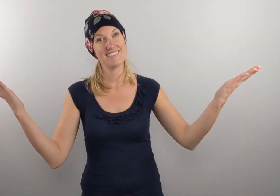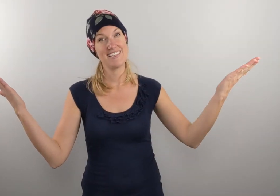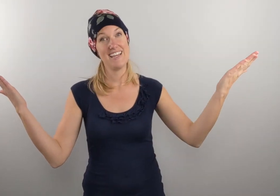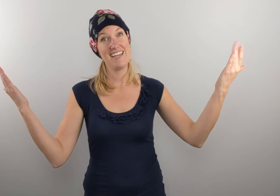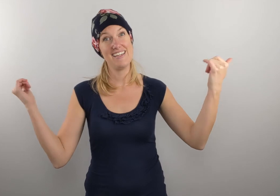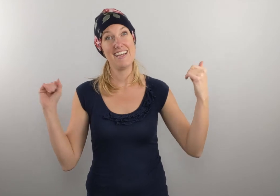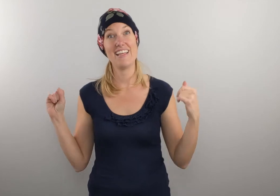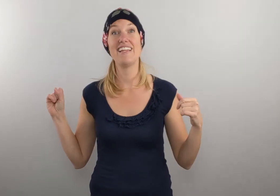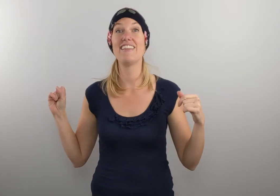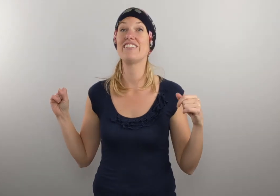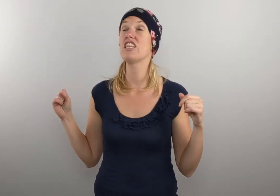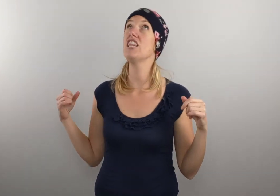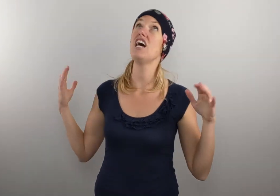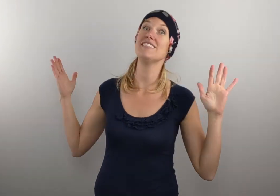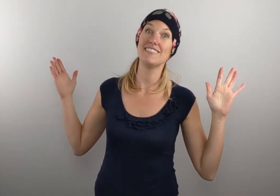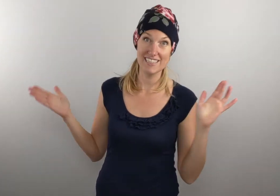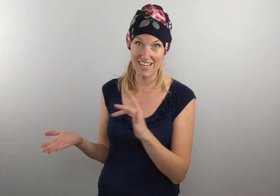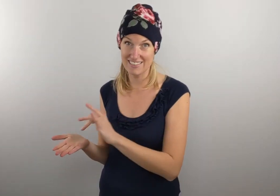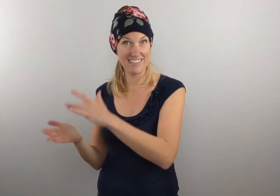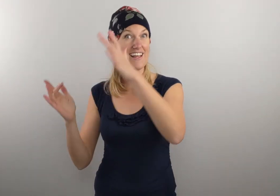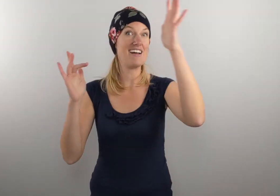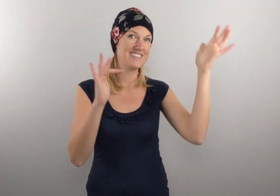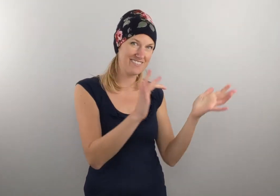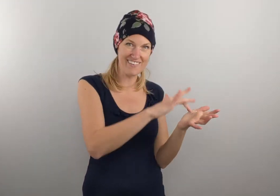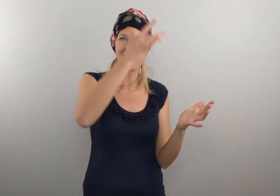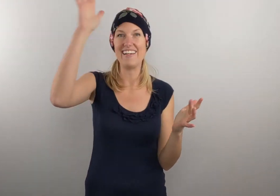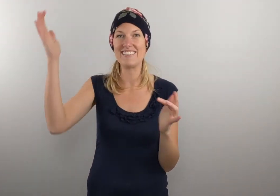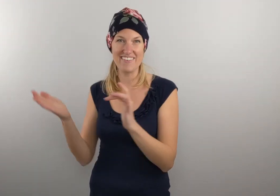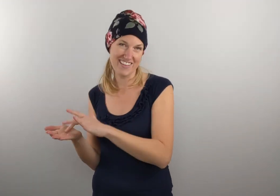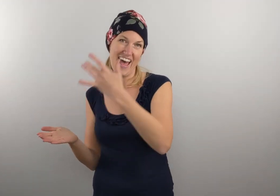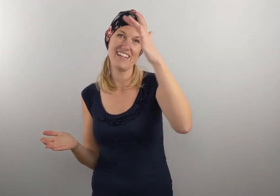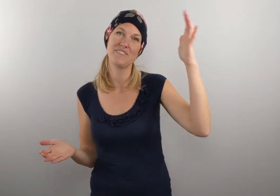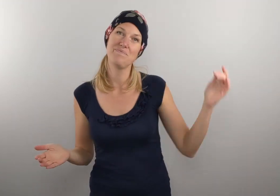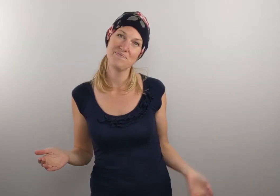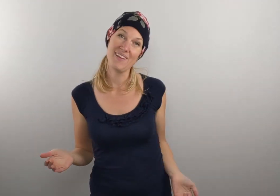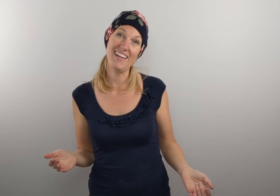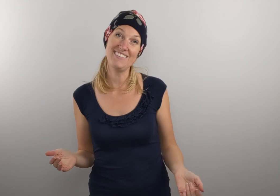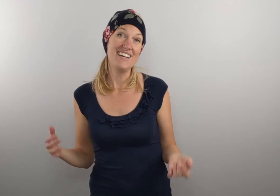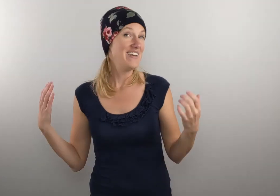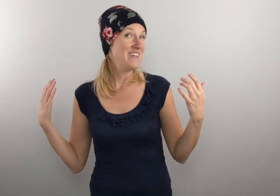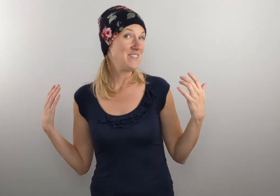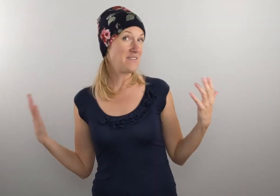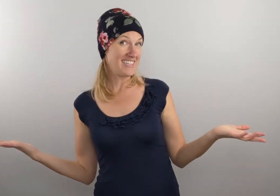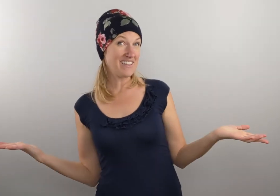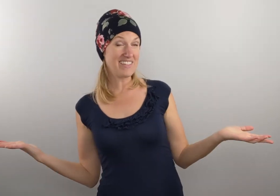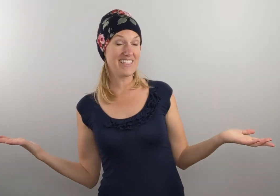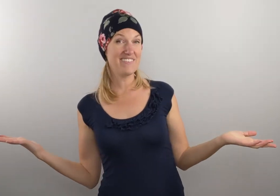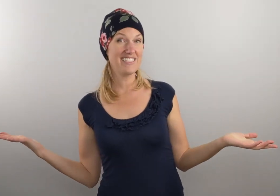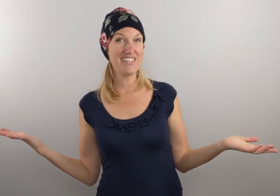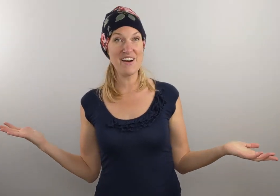Okay. And then there's lots and lots and lots of Gloria's after that. Okay. So that's everything you need to know.